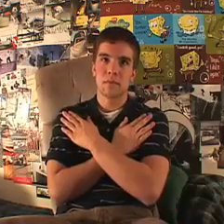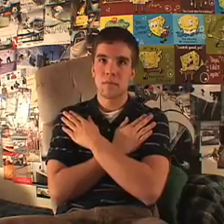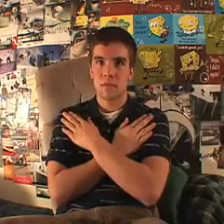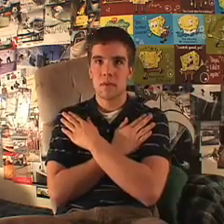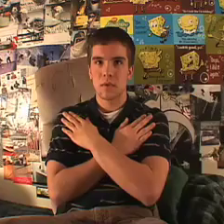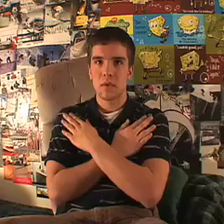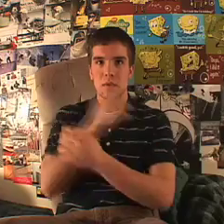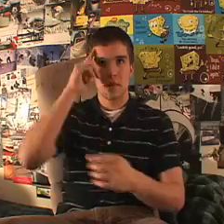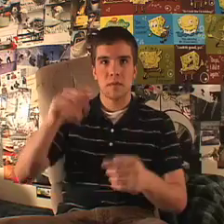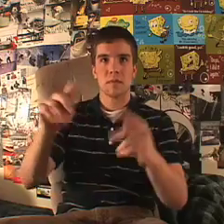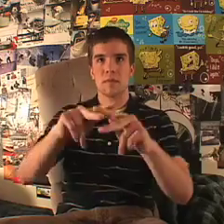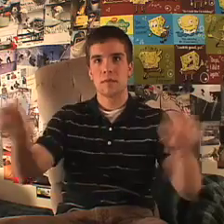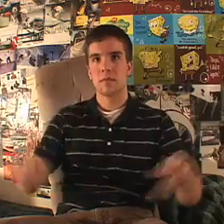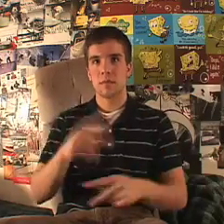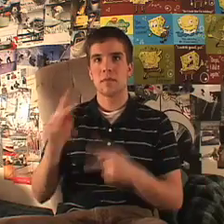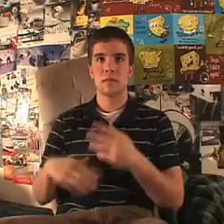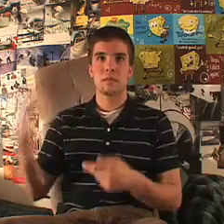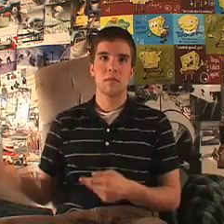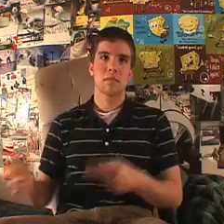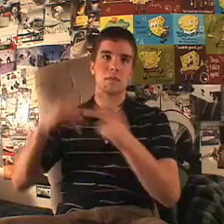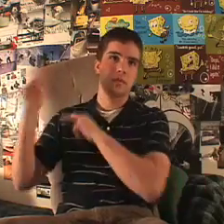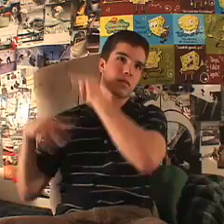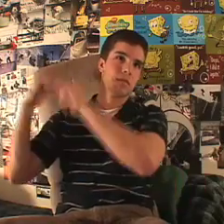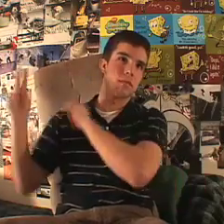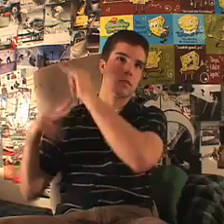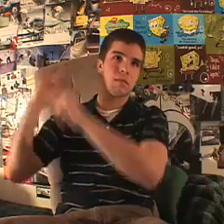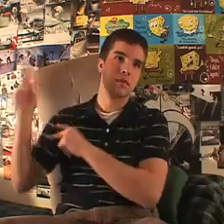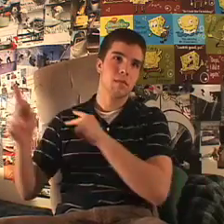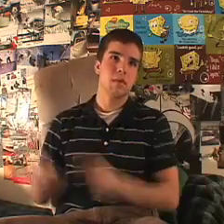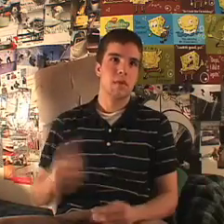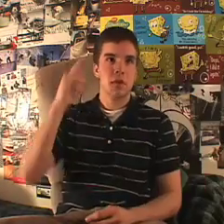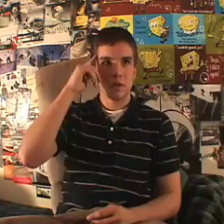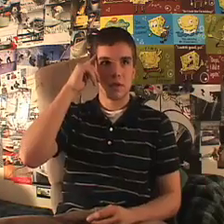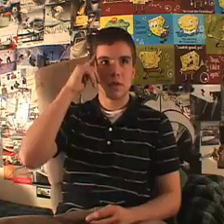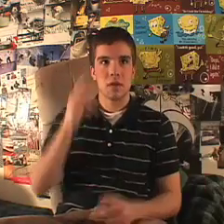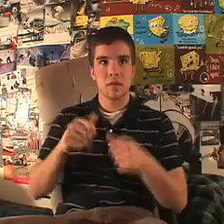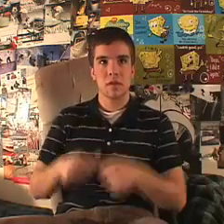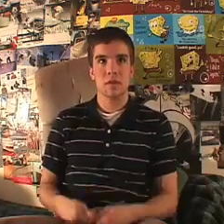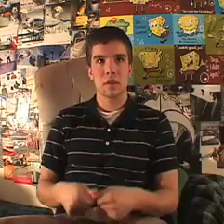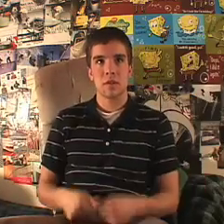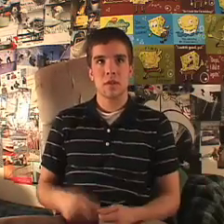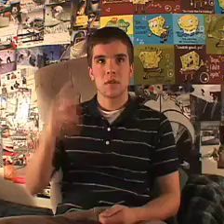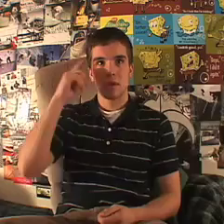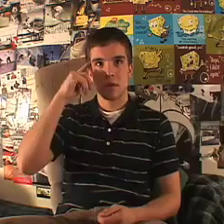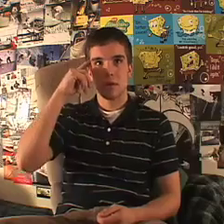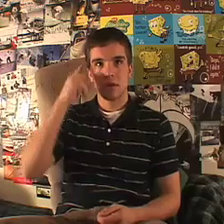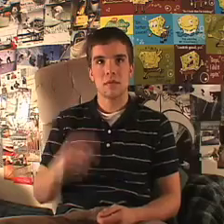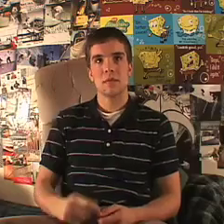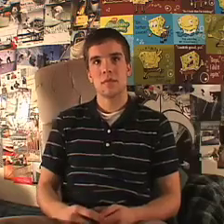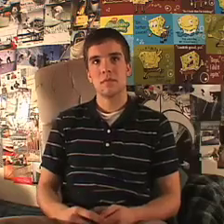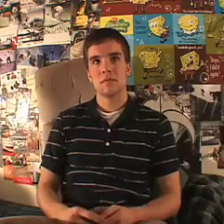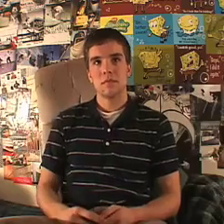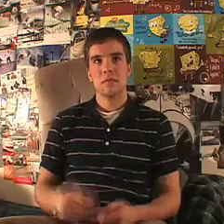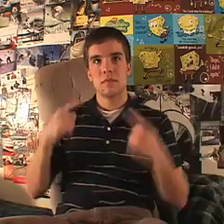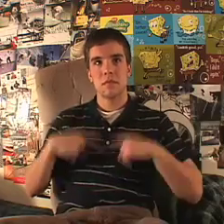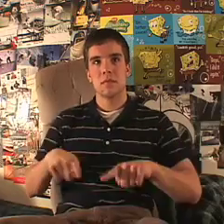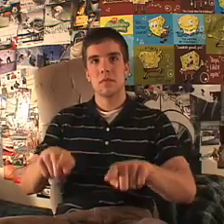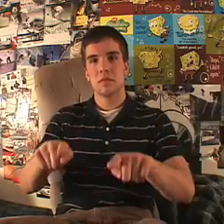For people and things, but when people I know I'll often stop and think about them In my